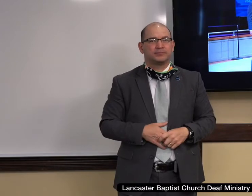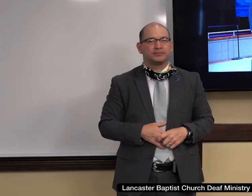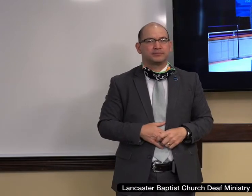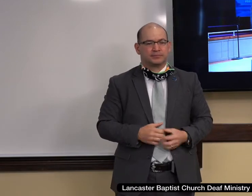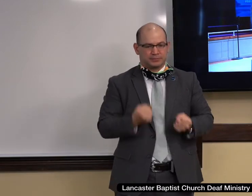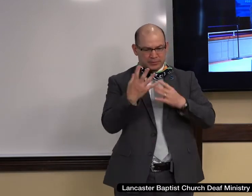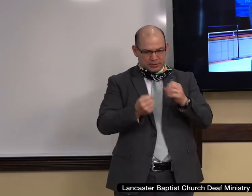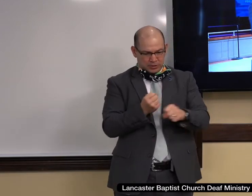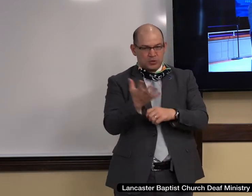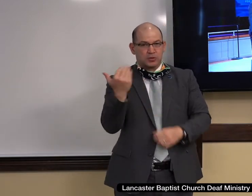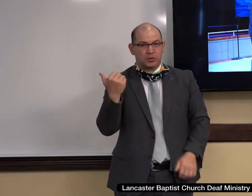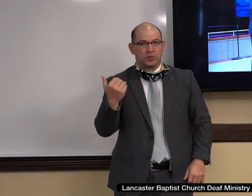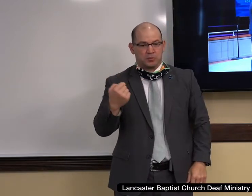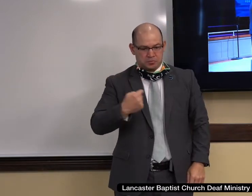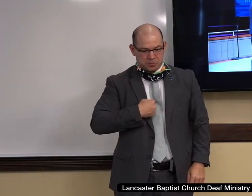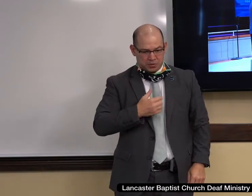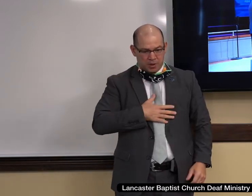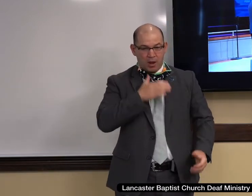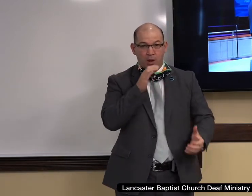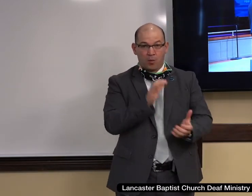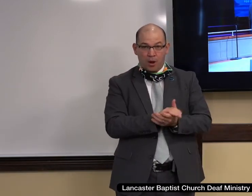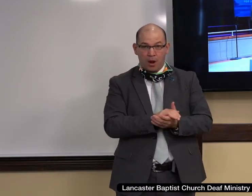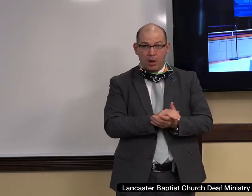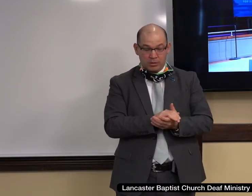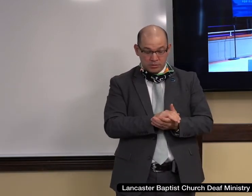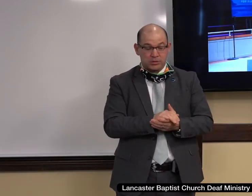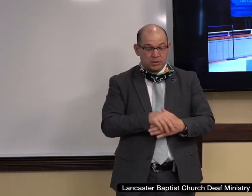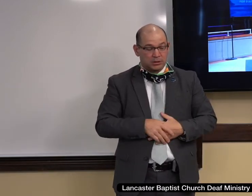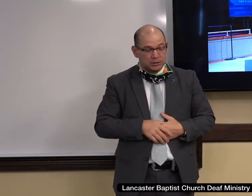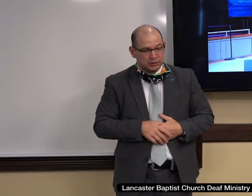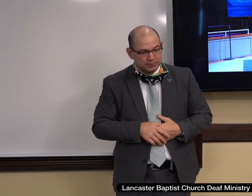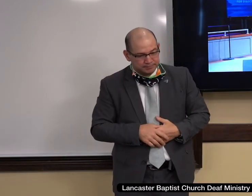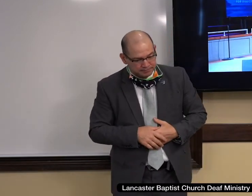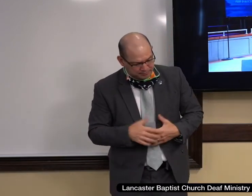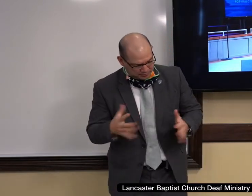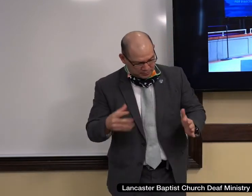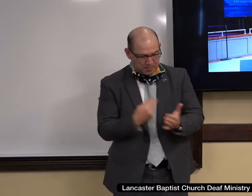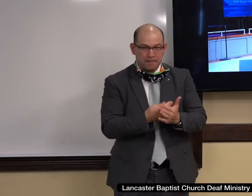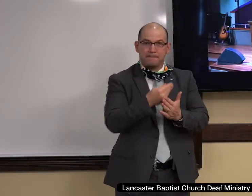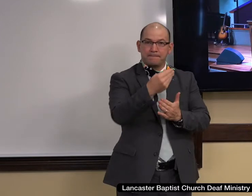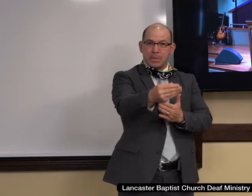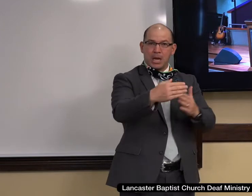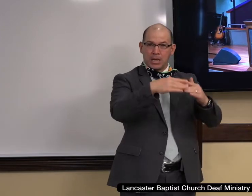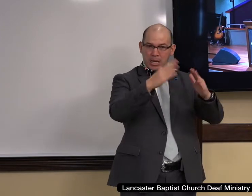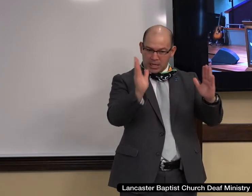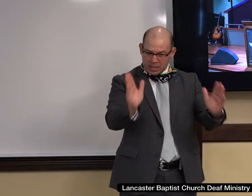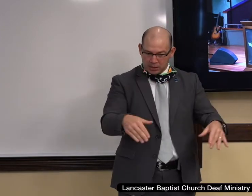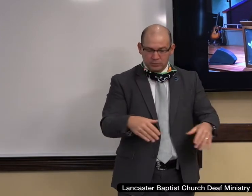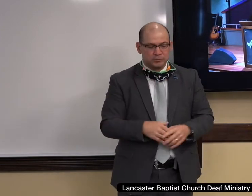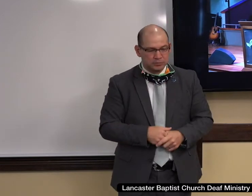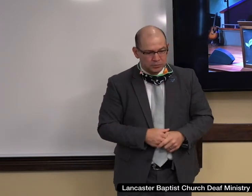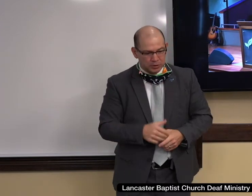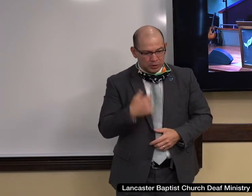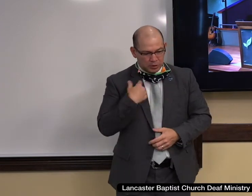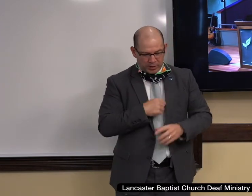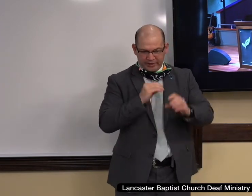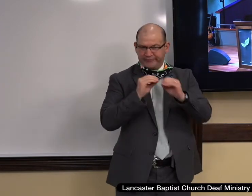Terry and I were in our early years of marriage and we had purchased a home and we were fixing it up and she wanted to